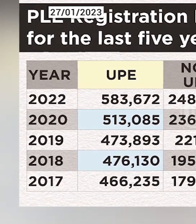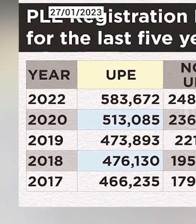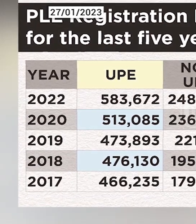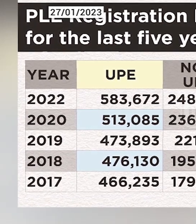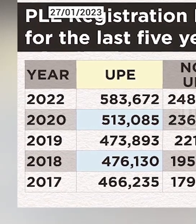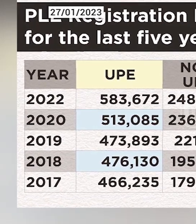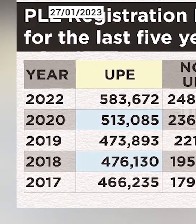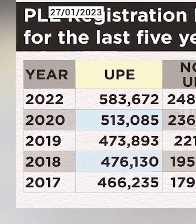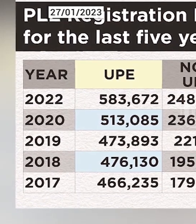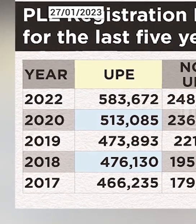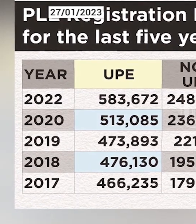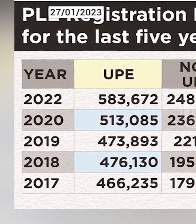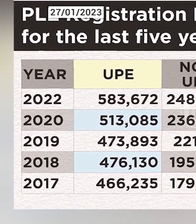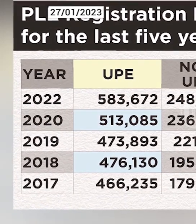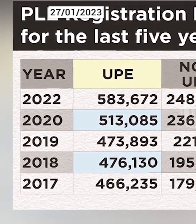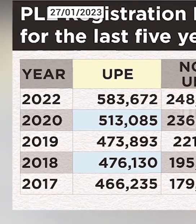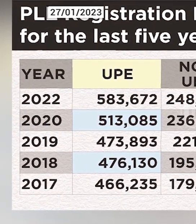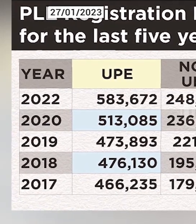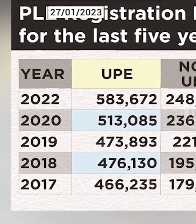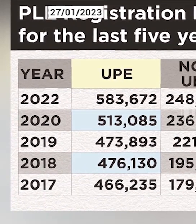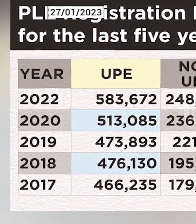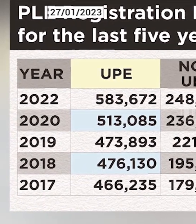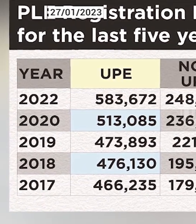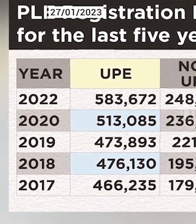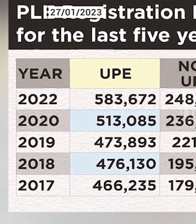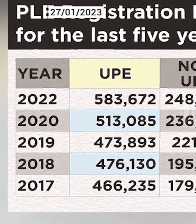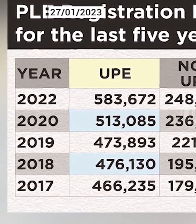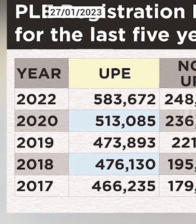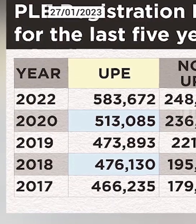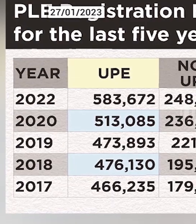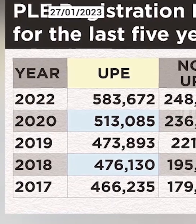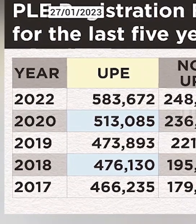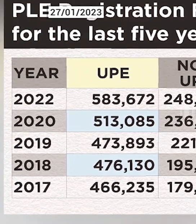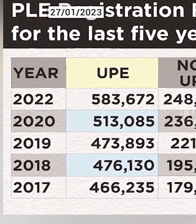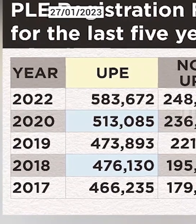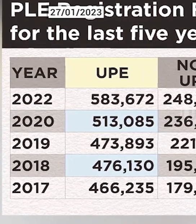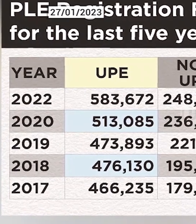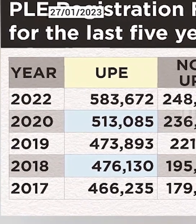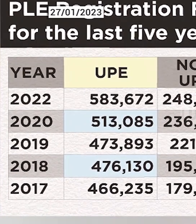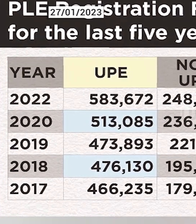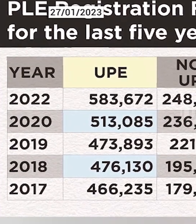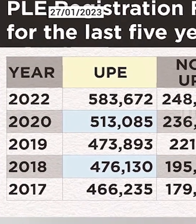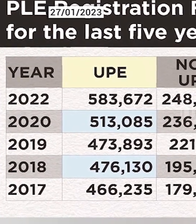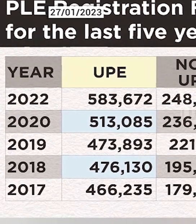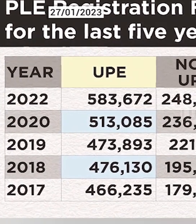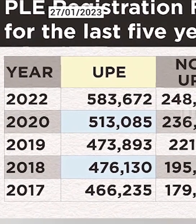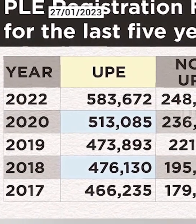students had performed poorly, with only 147 out of the 263 who sat for the examinations performing better,